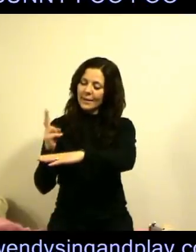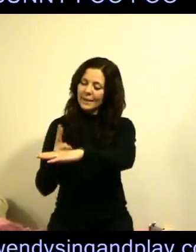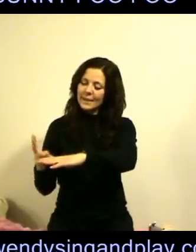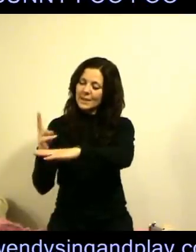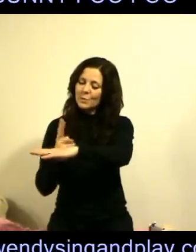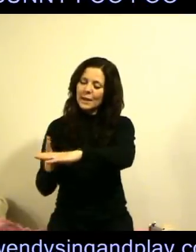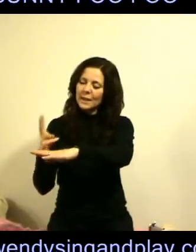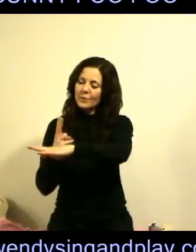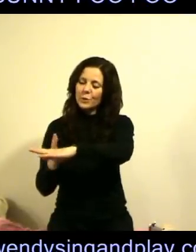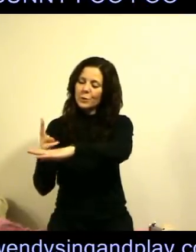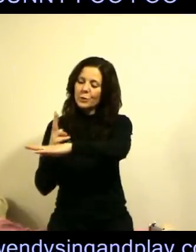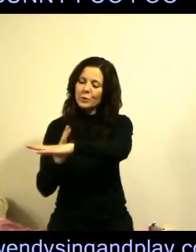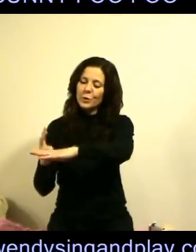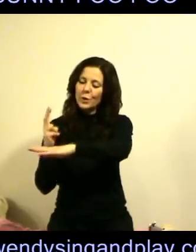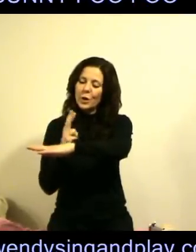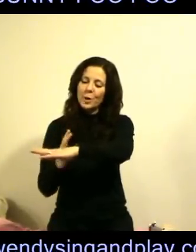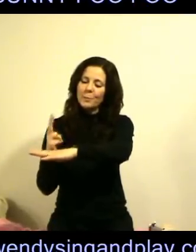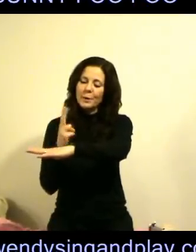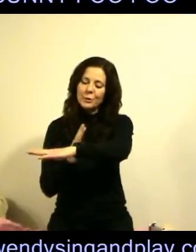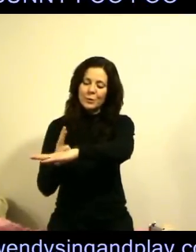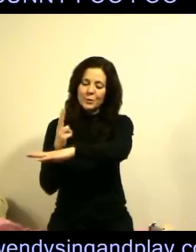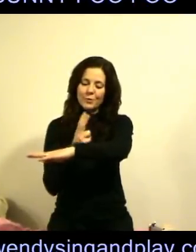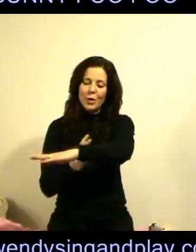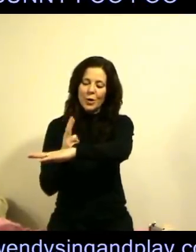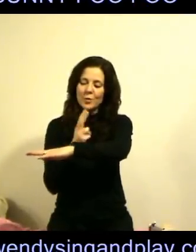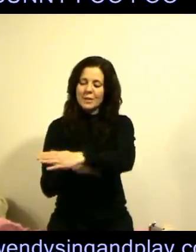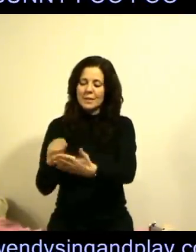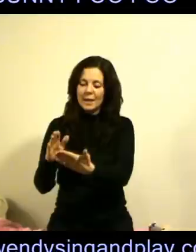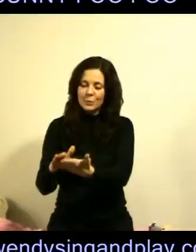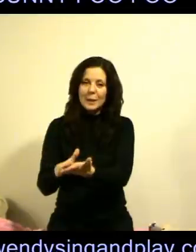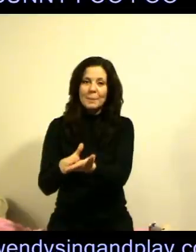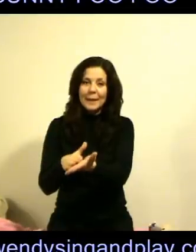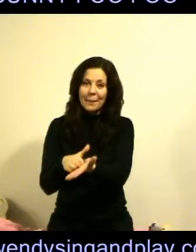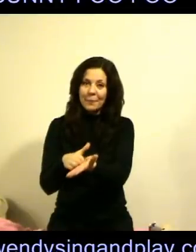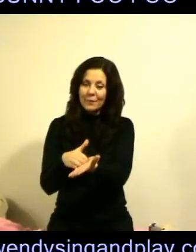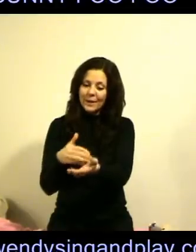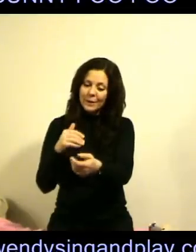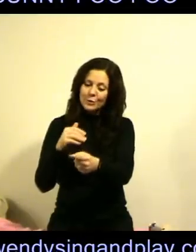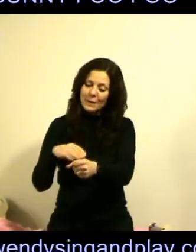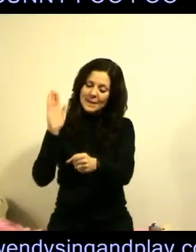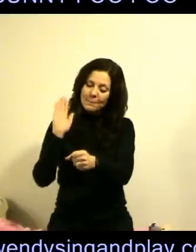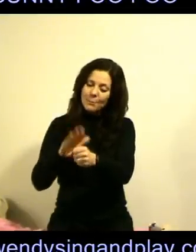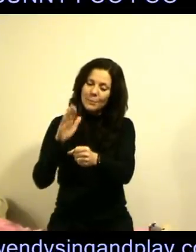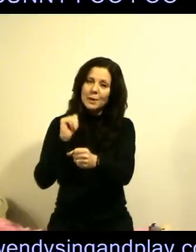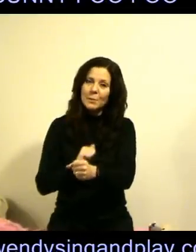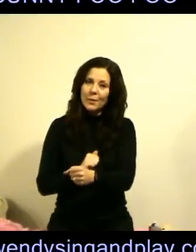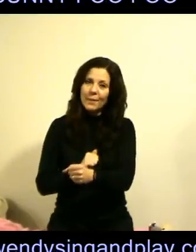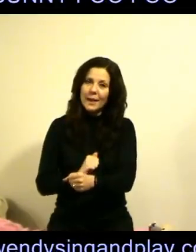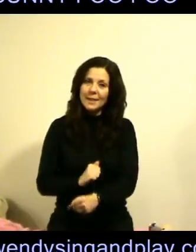Little bunny foo-foo hopping through the forest, sweeping up the field mice and bopping them on the